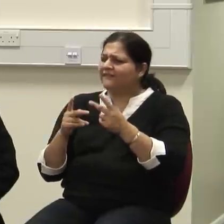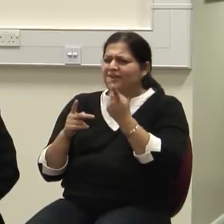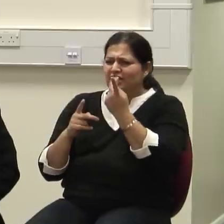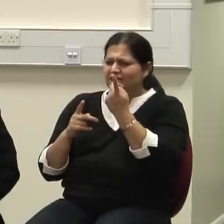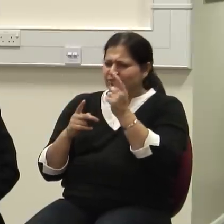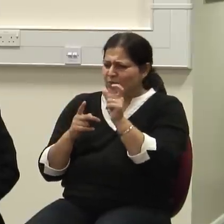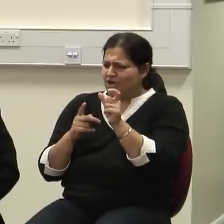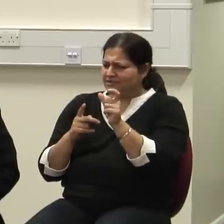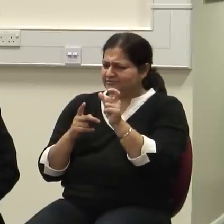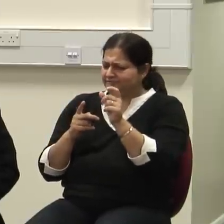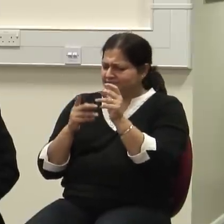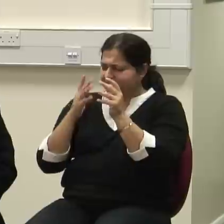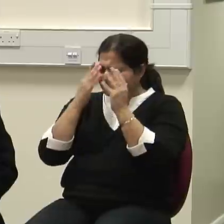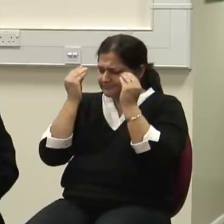come to me.